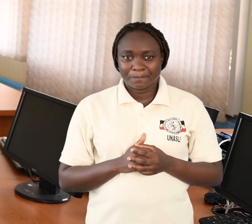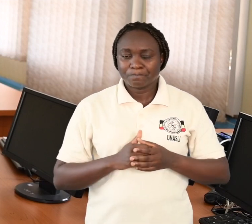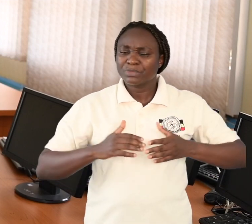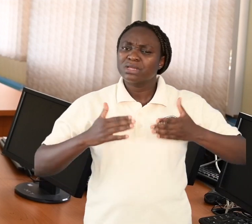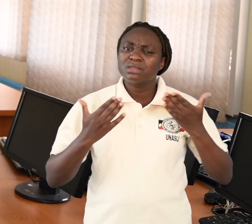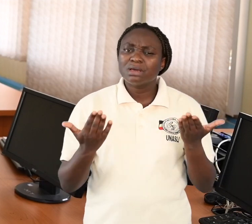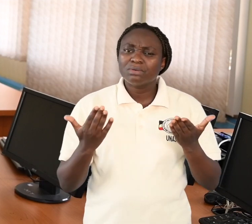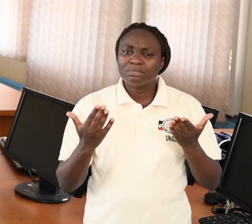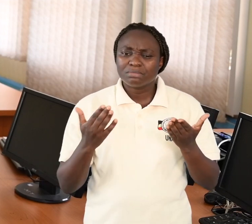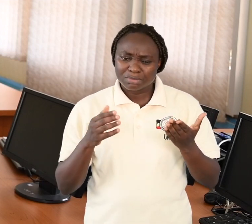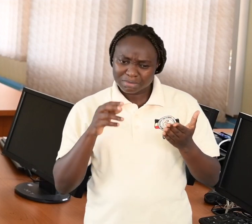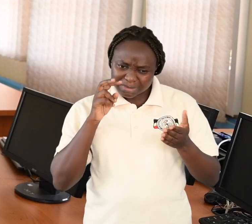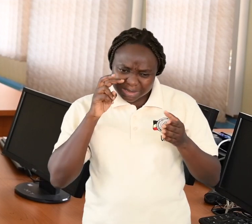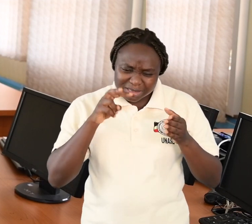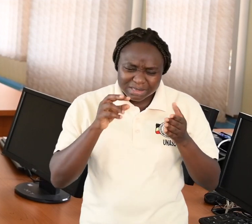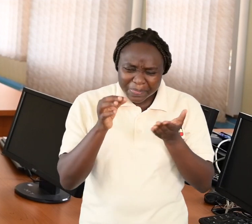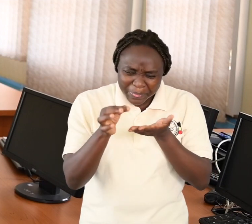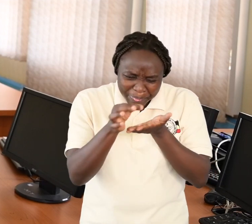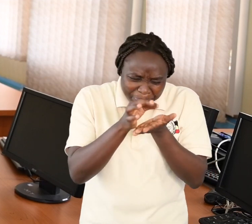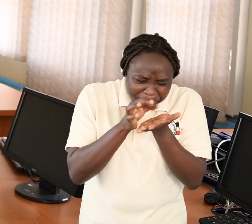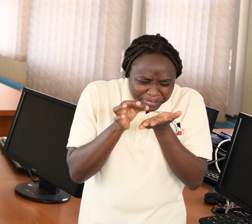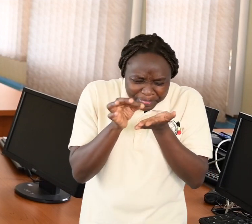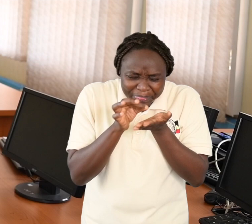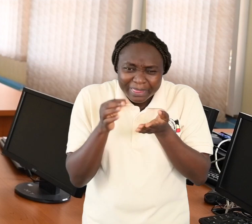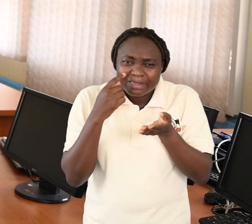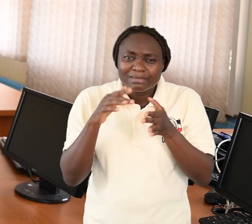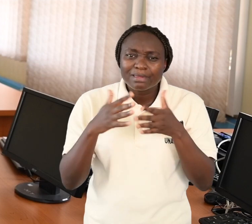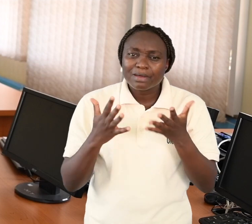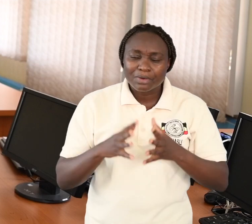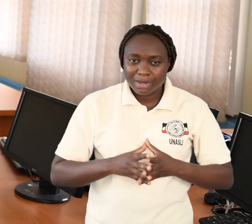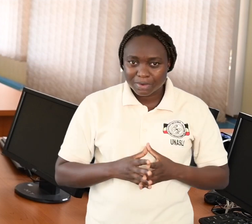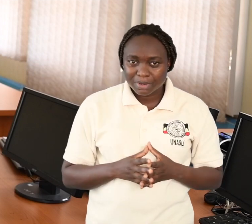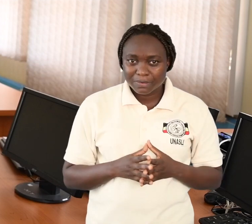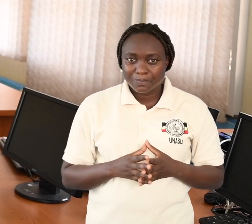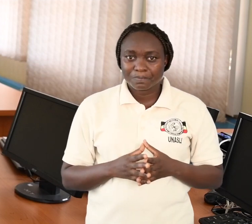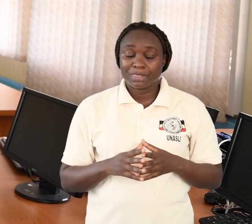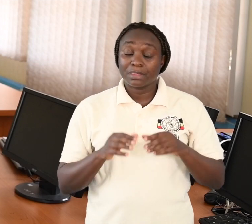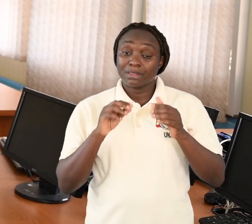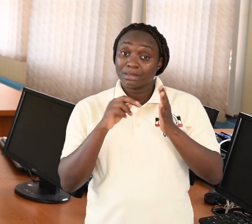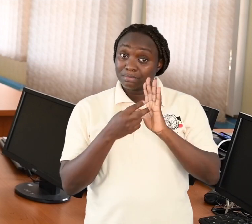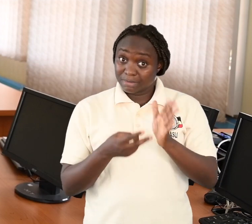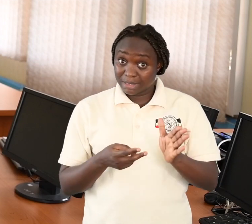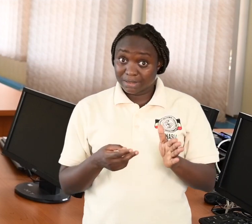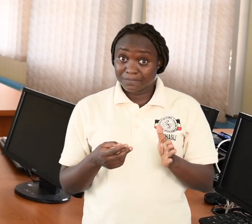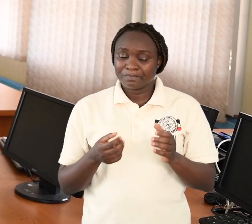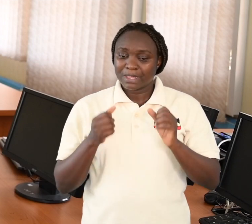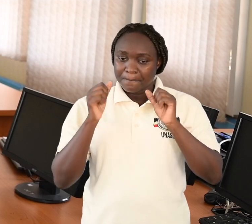So, how are we able to see those cells? We need an instrument.